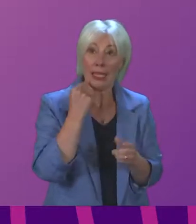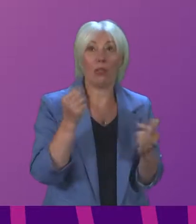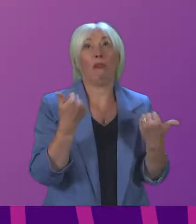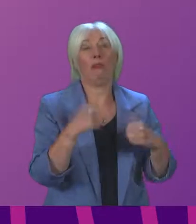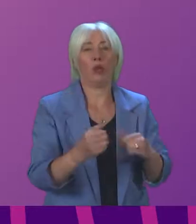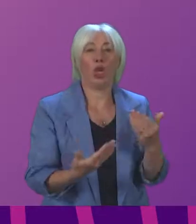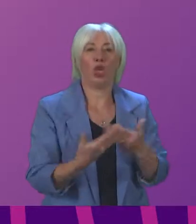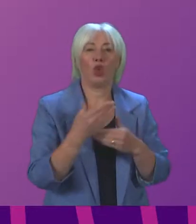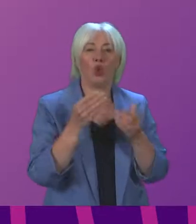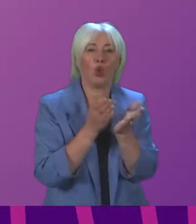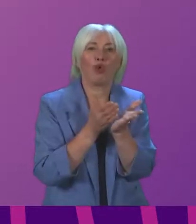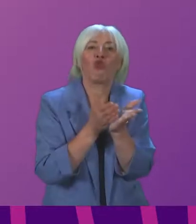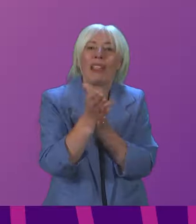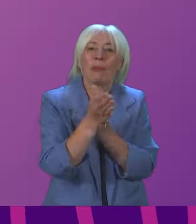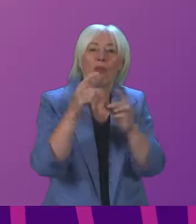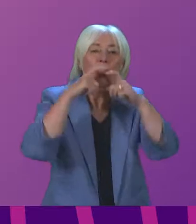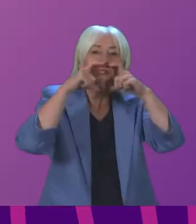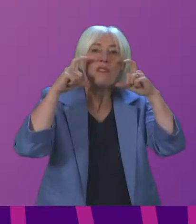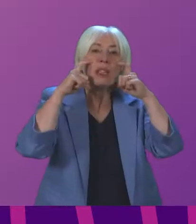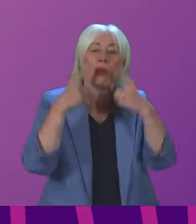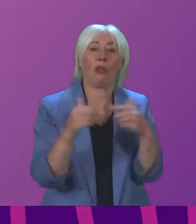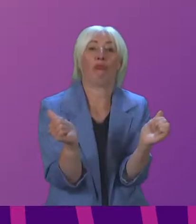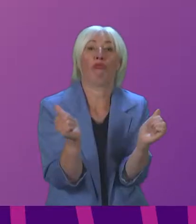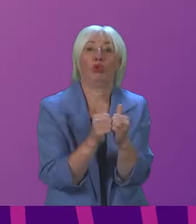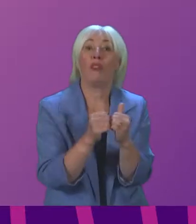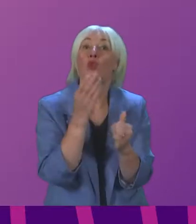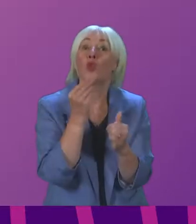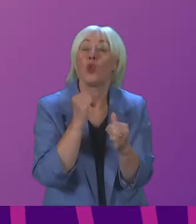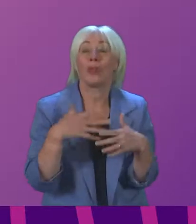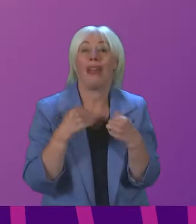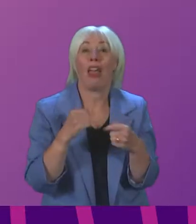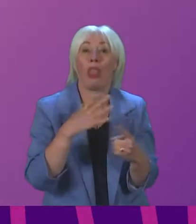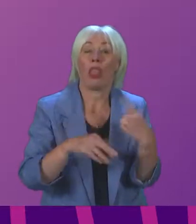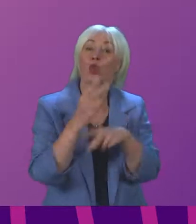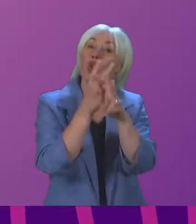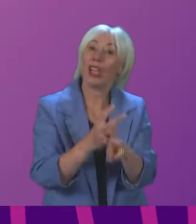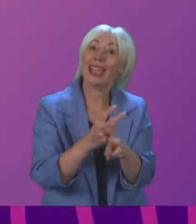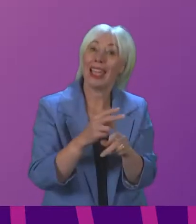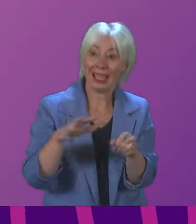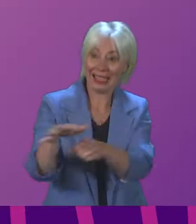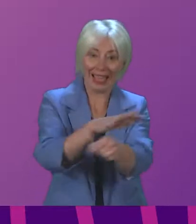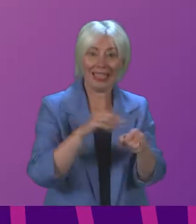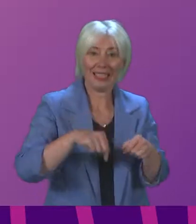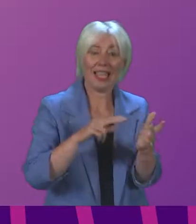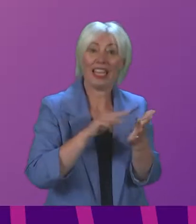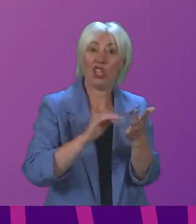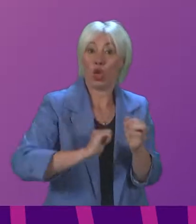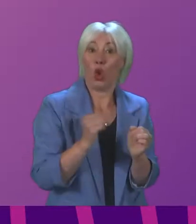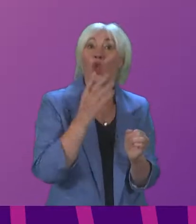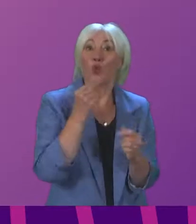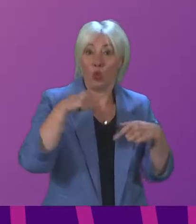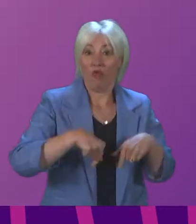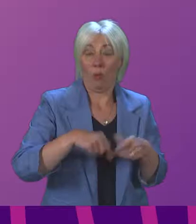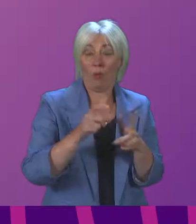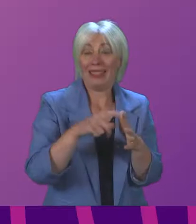masks made here in Scotland have been approved for use in health and social care settings, and will be in use within the NHS Scotland from this month.